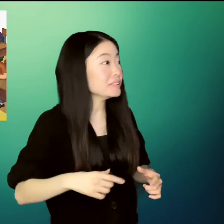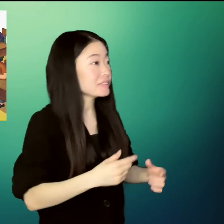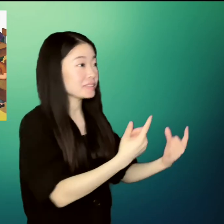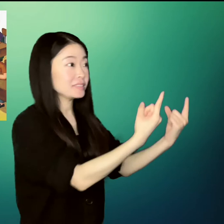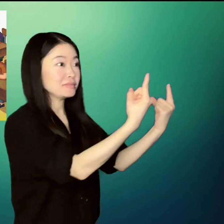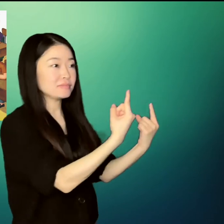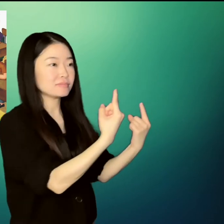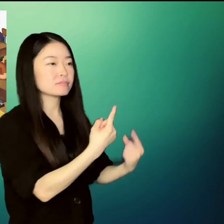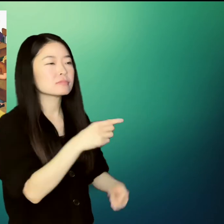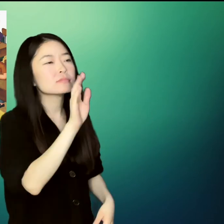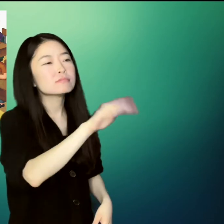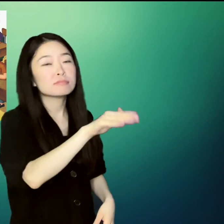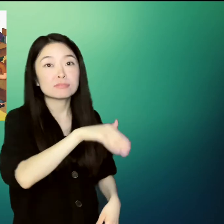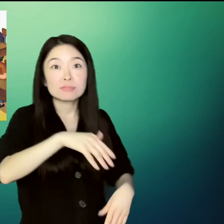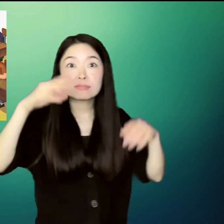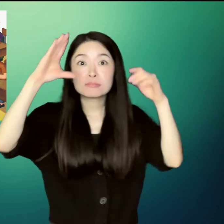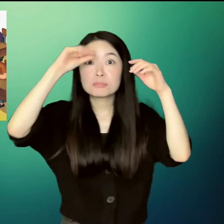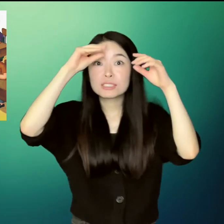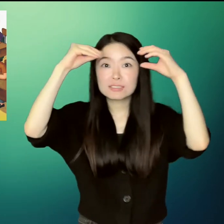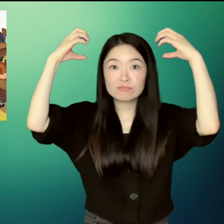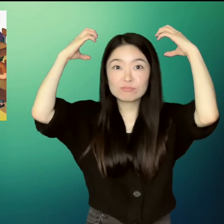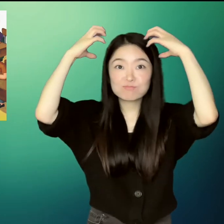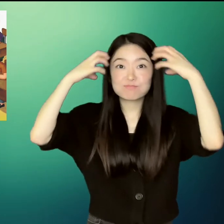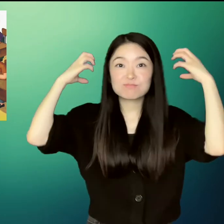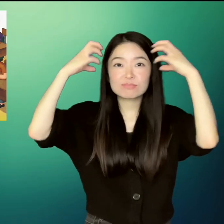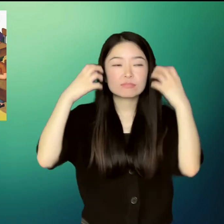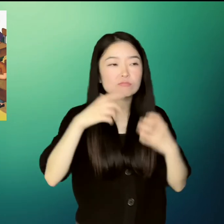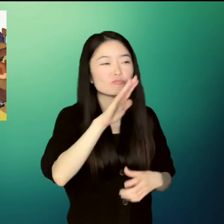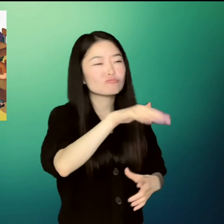Mr. Kokotos then came and greeted Un He.